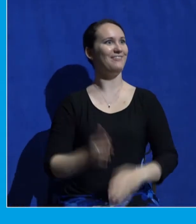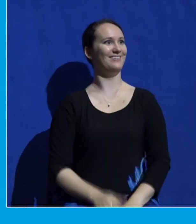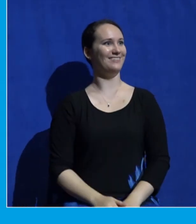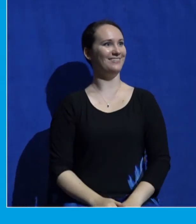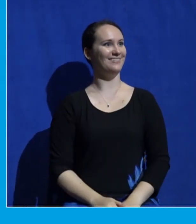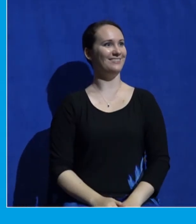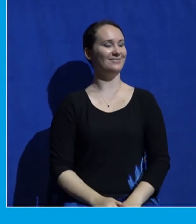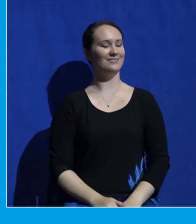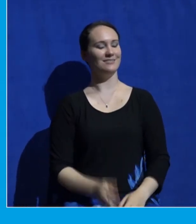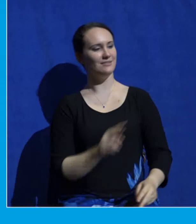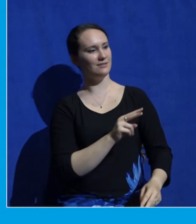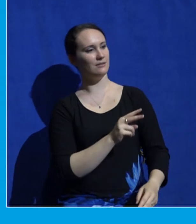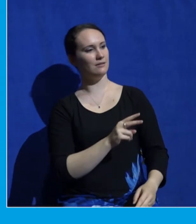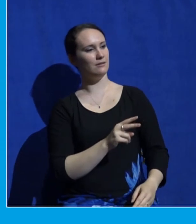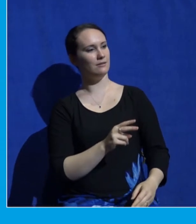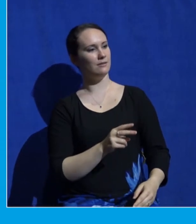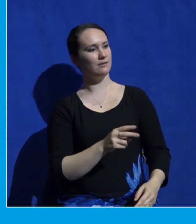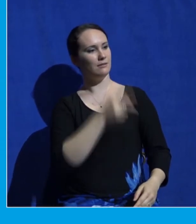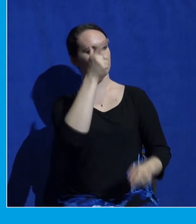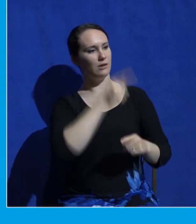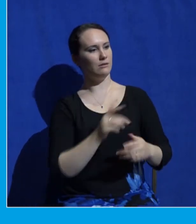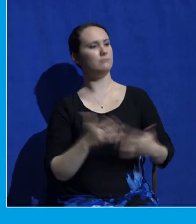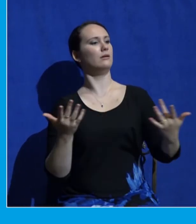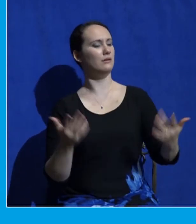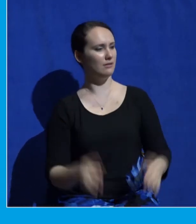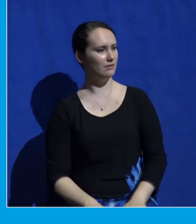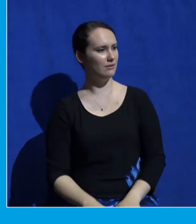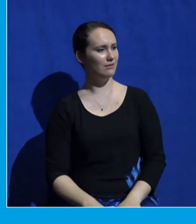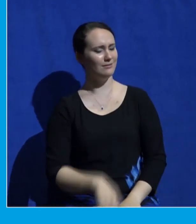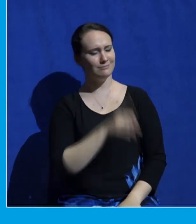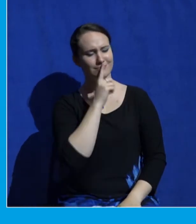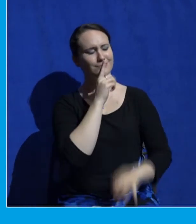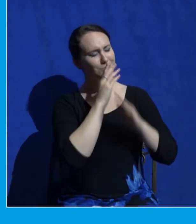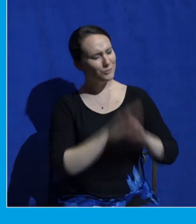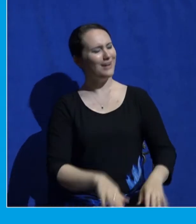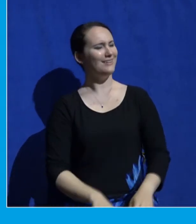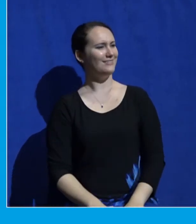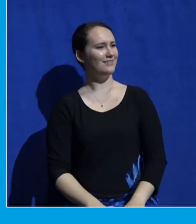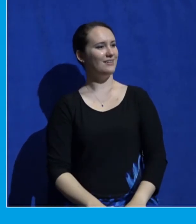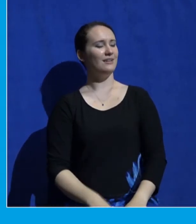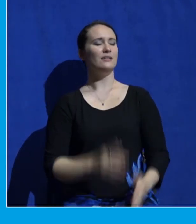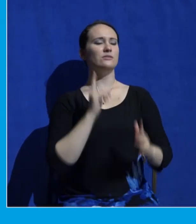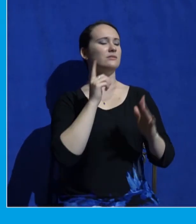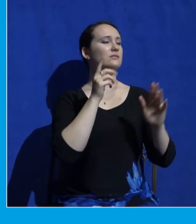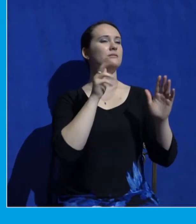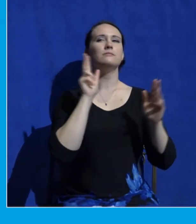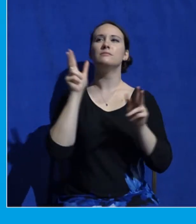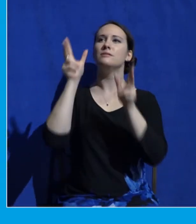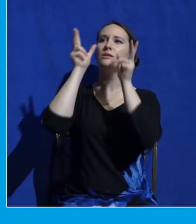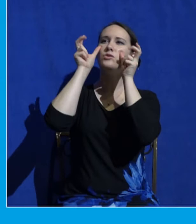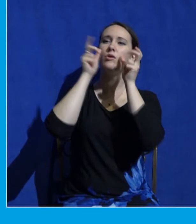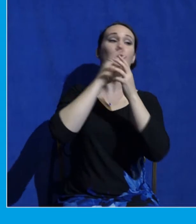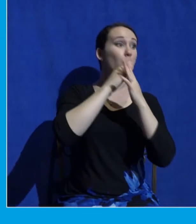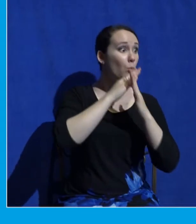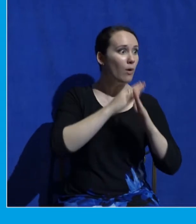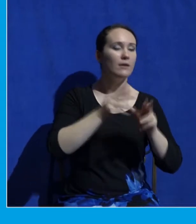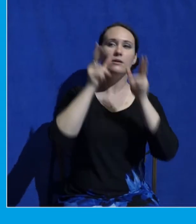All right, bro. Be quiet. Just enjoy the moment, man. We got